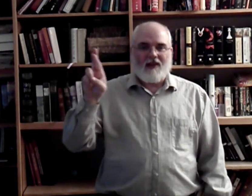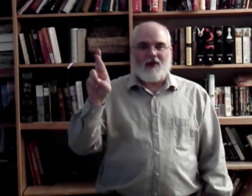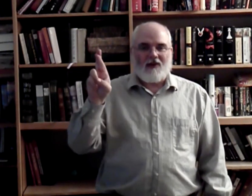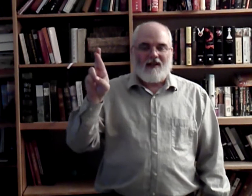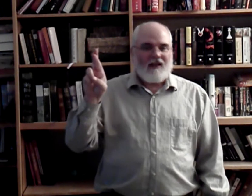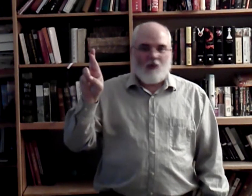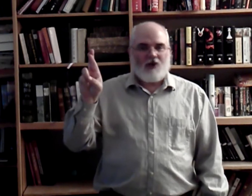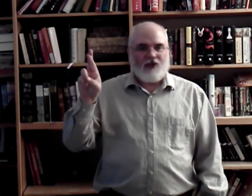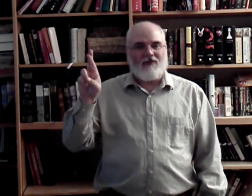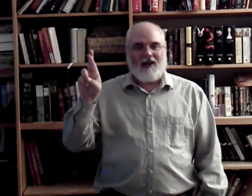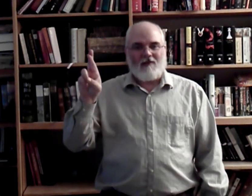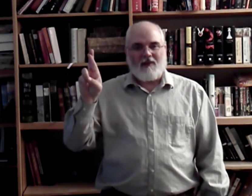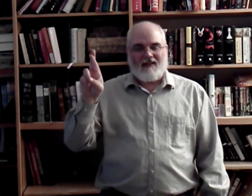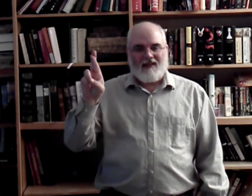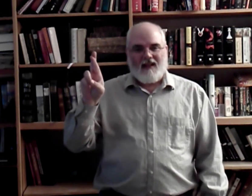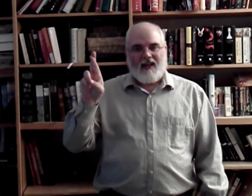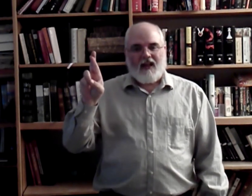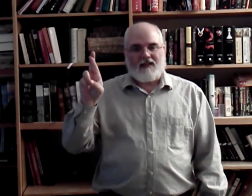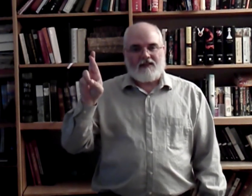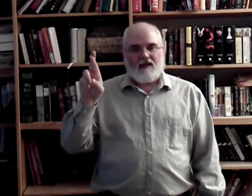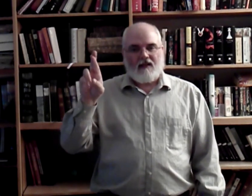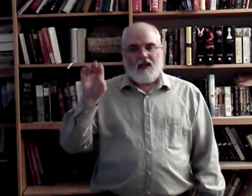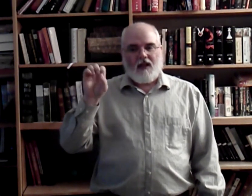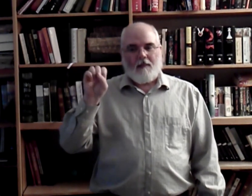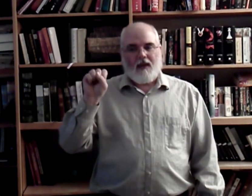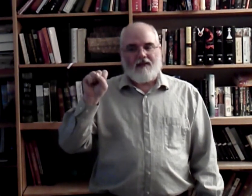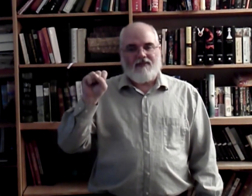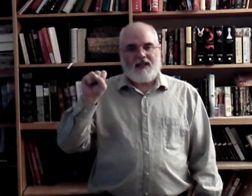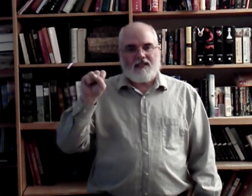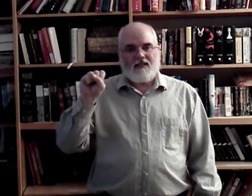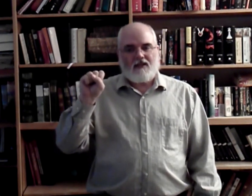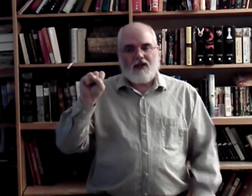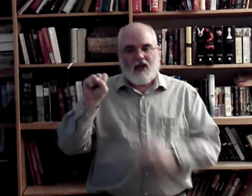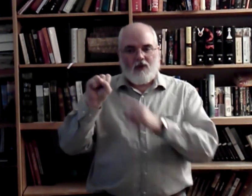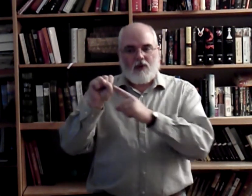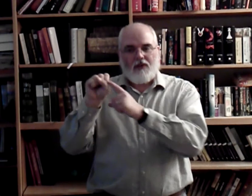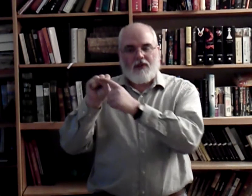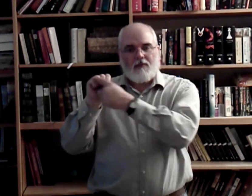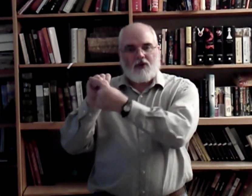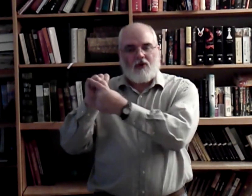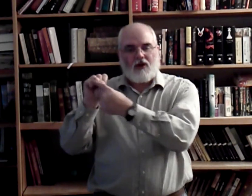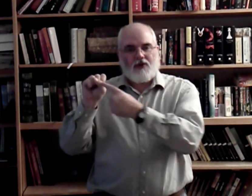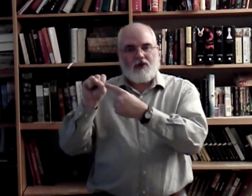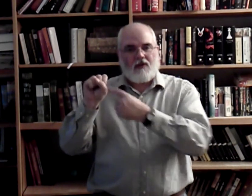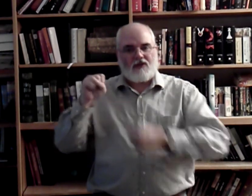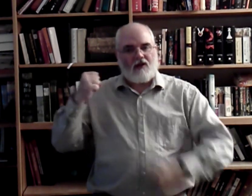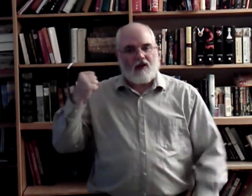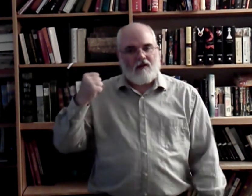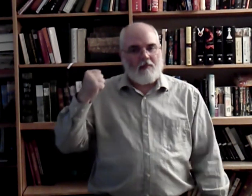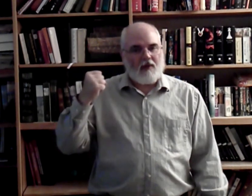other, it works just fine for me. Q. Make a fist. Where your thumb is across your knuckles here like you're going to punch